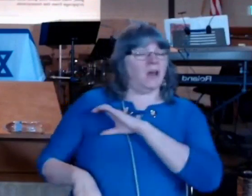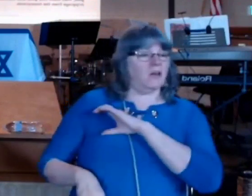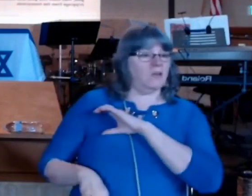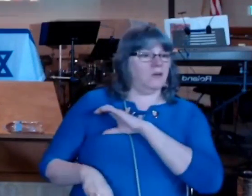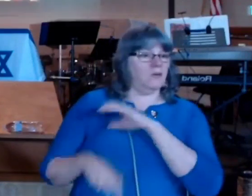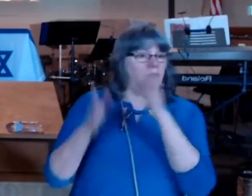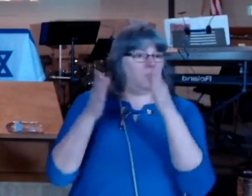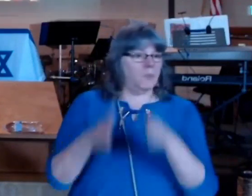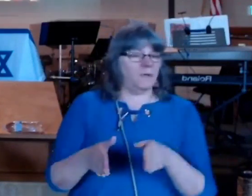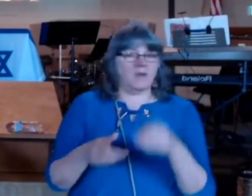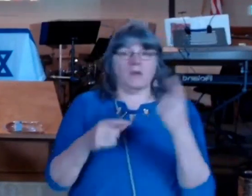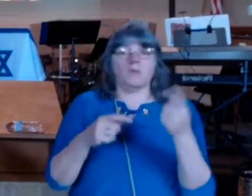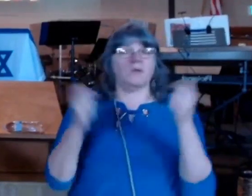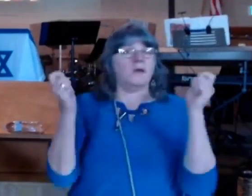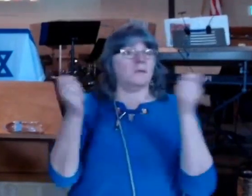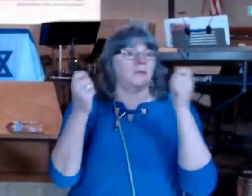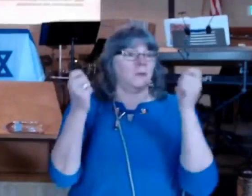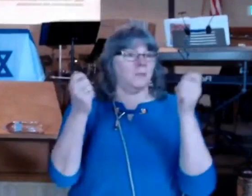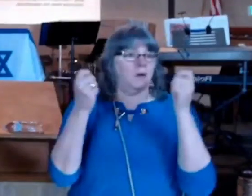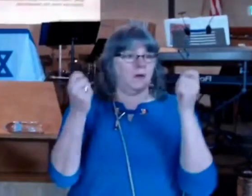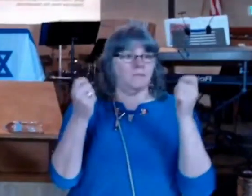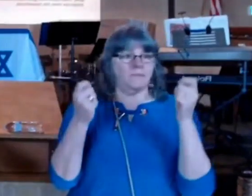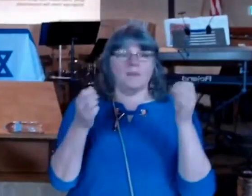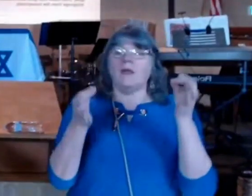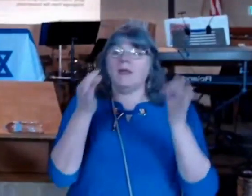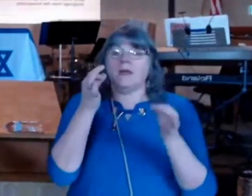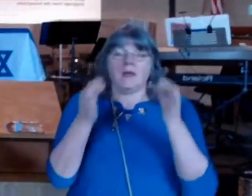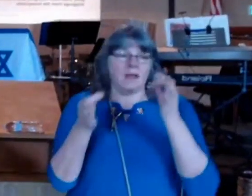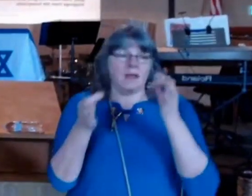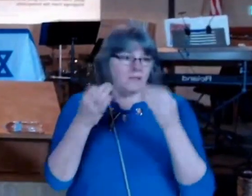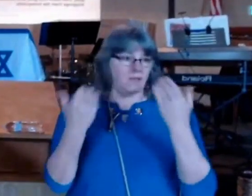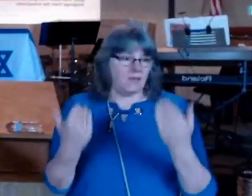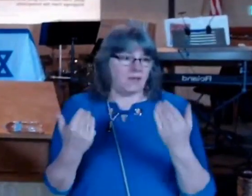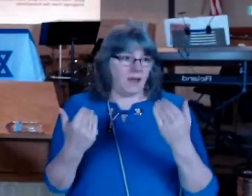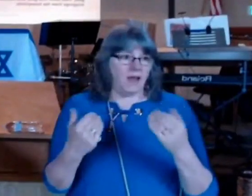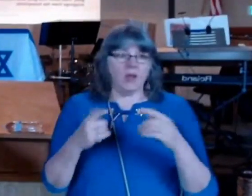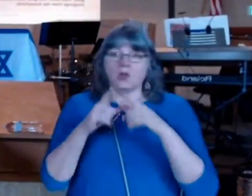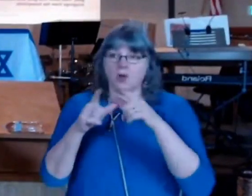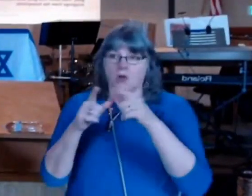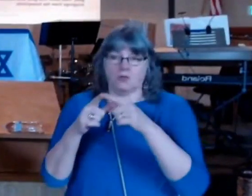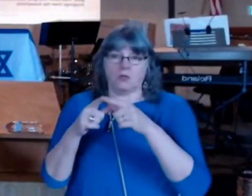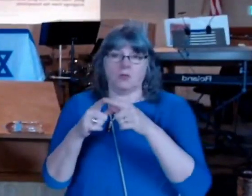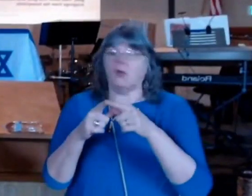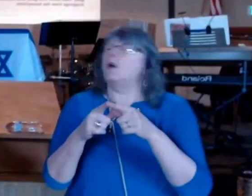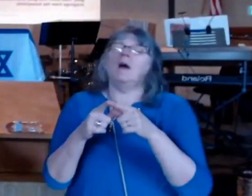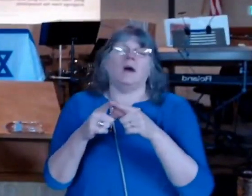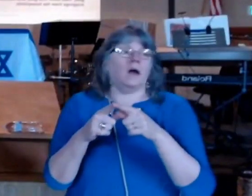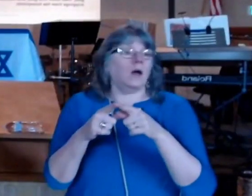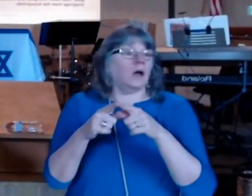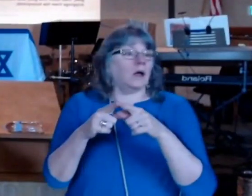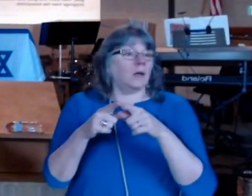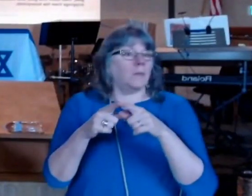purely ceremonial if today you enter a computer chip plant